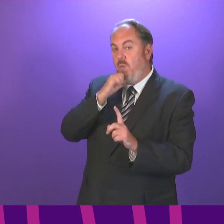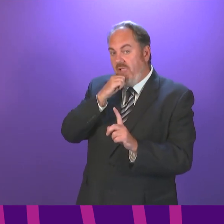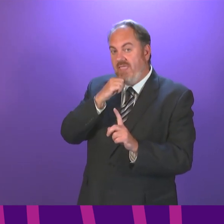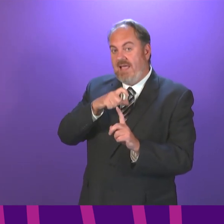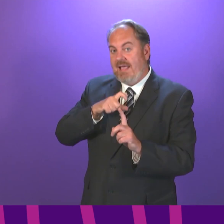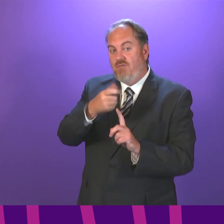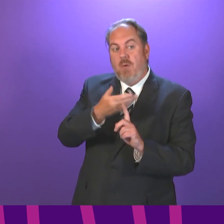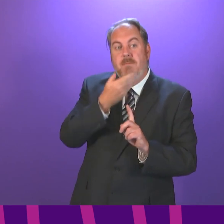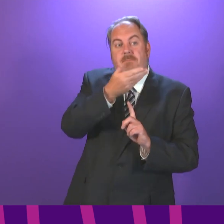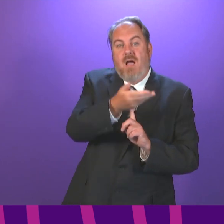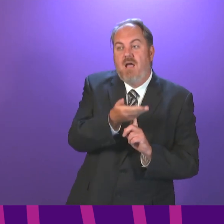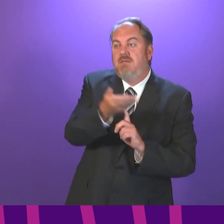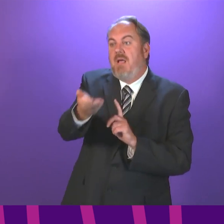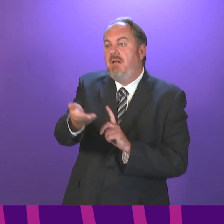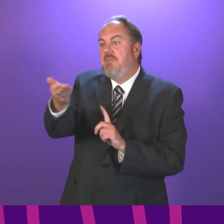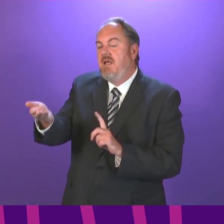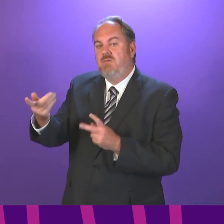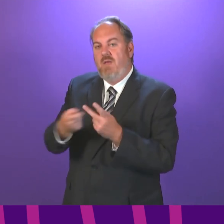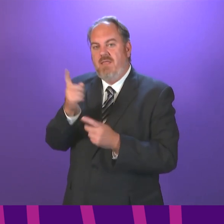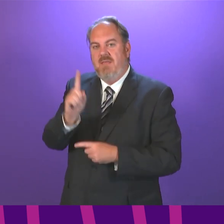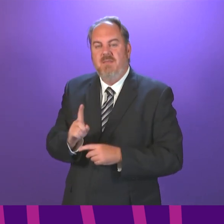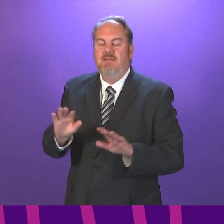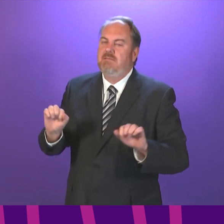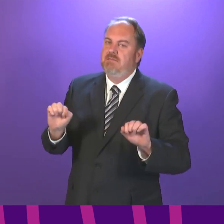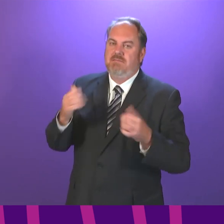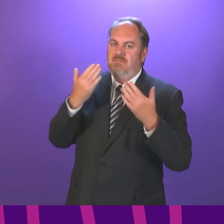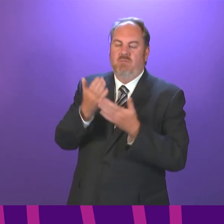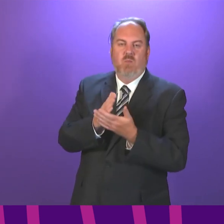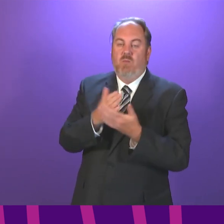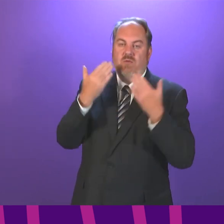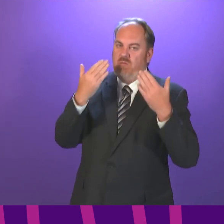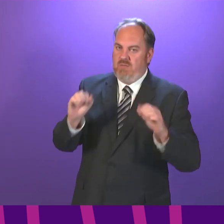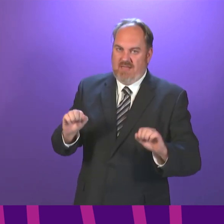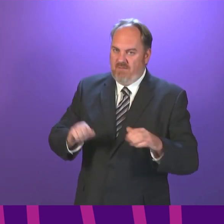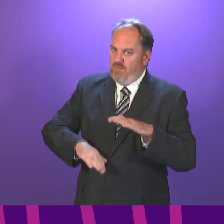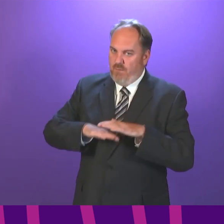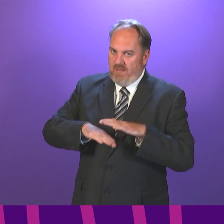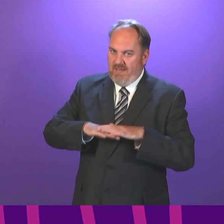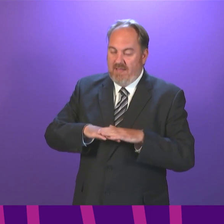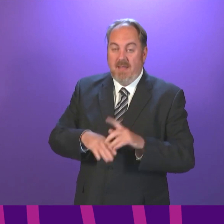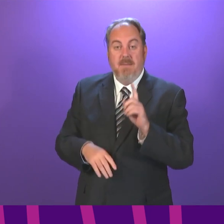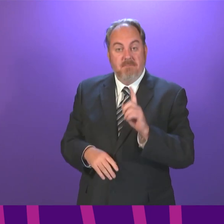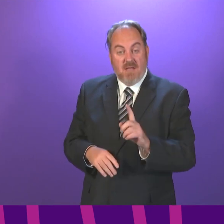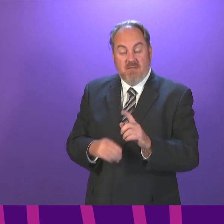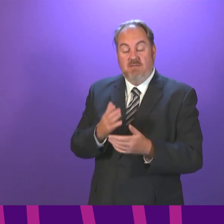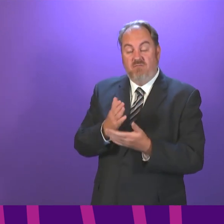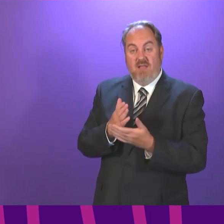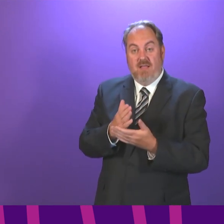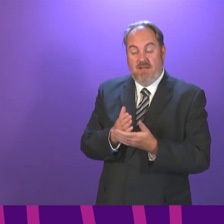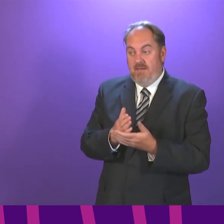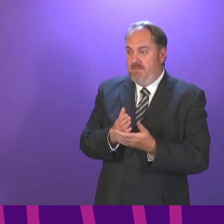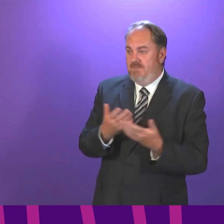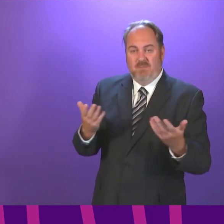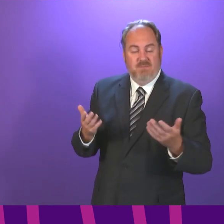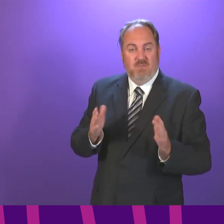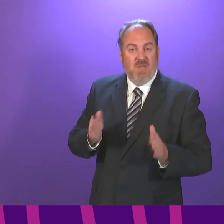effect there. I do not think we can overstate the importance of vaccination and where we are now and where we hope to continue in the future, but we have